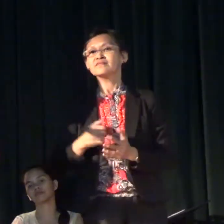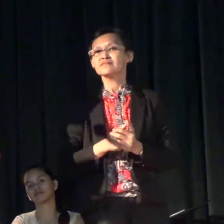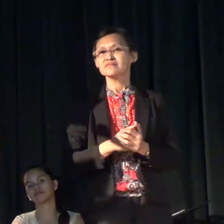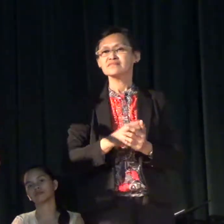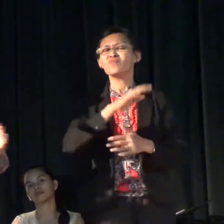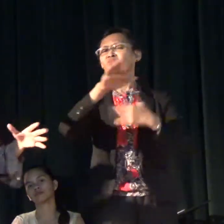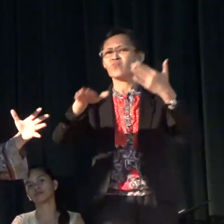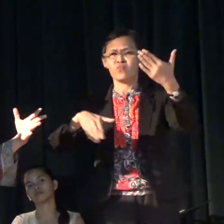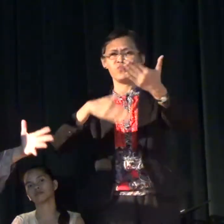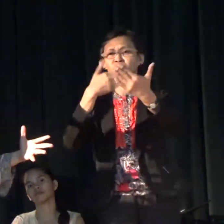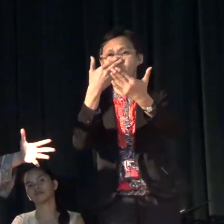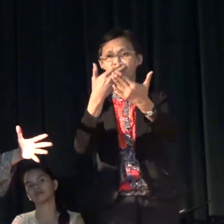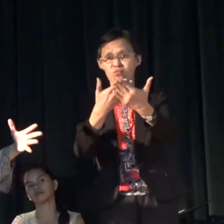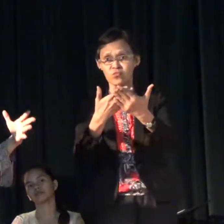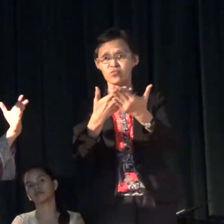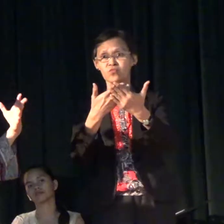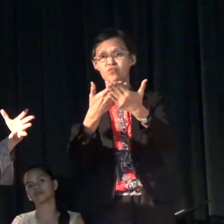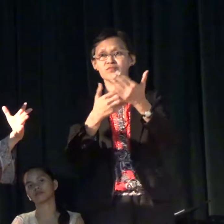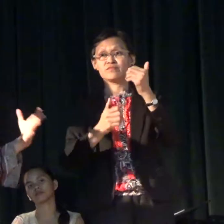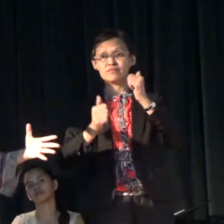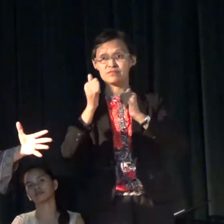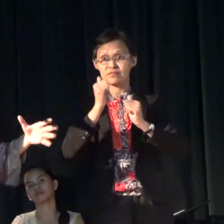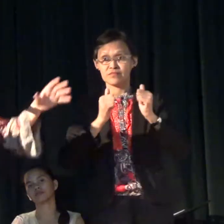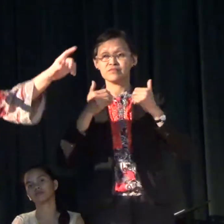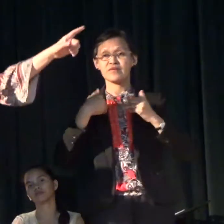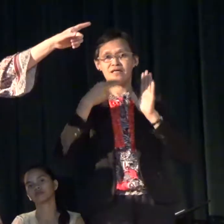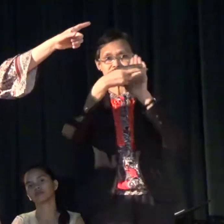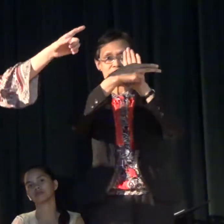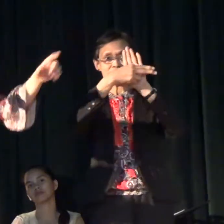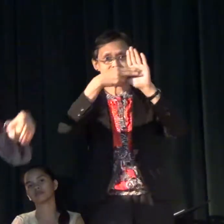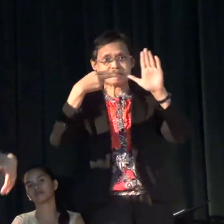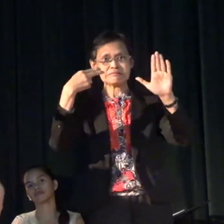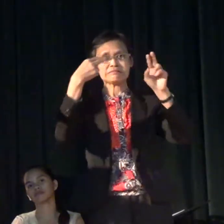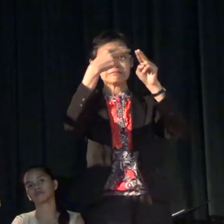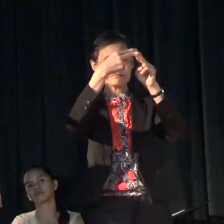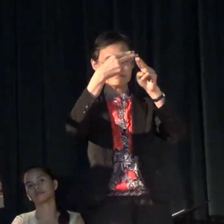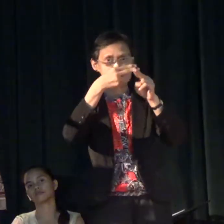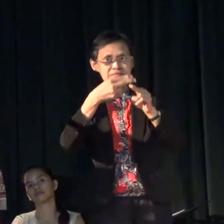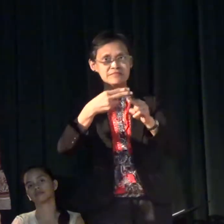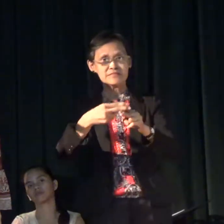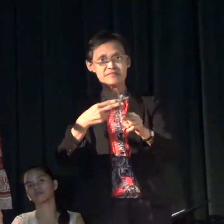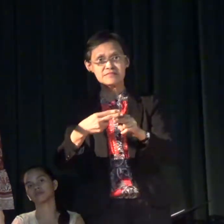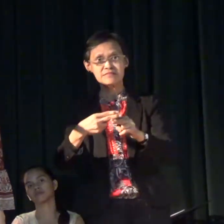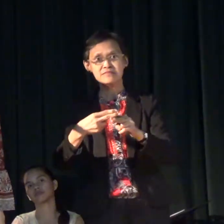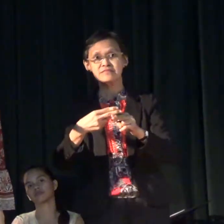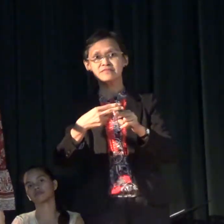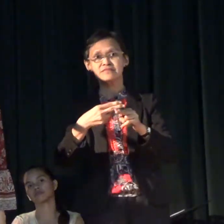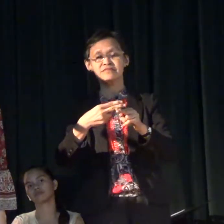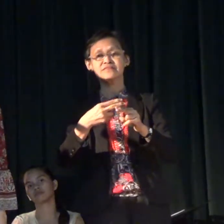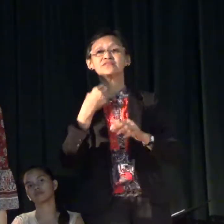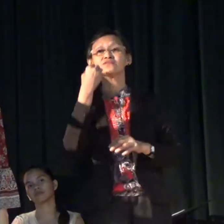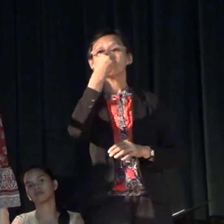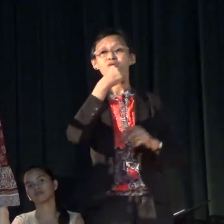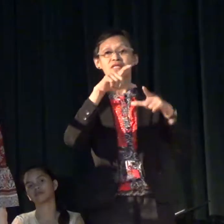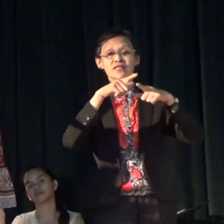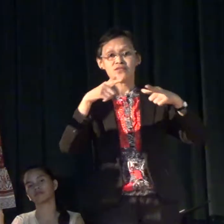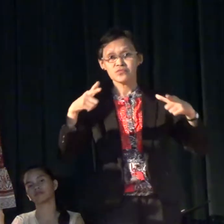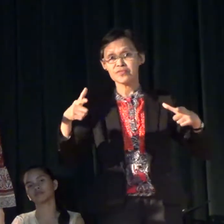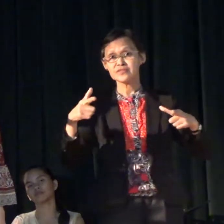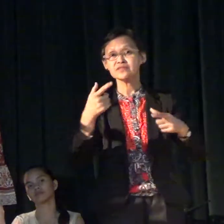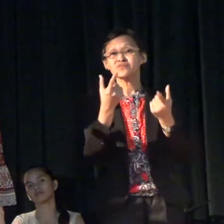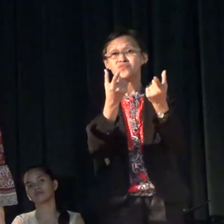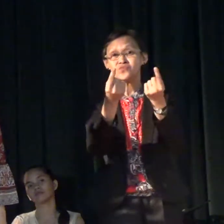So, all of these actions have labels. So, oral language, and as a function of oral language, oral